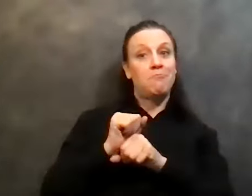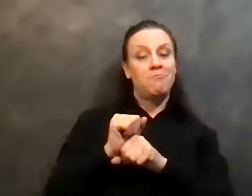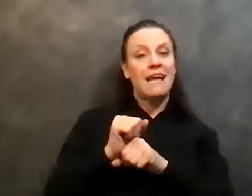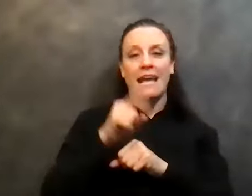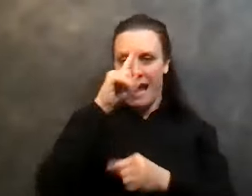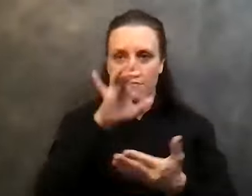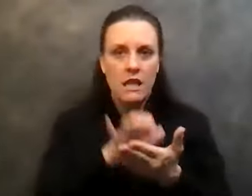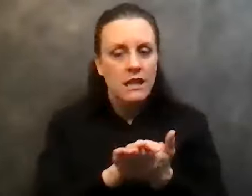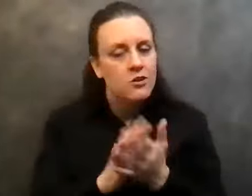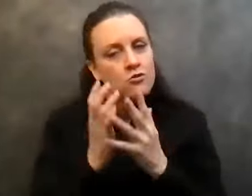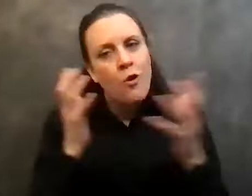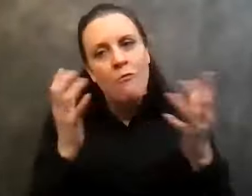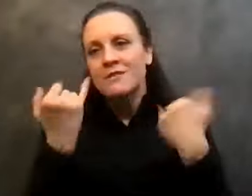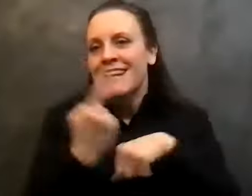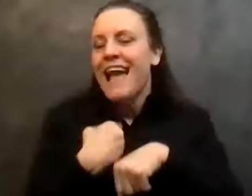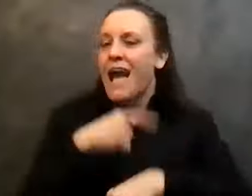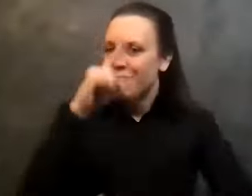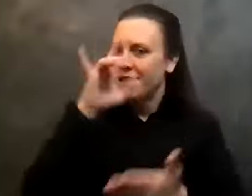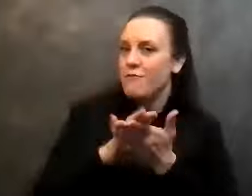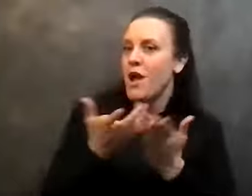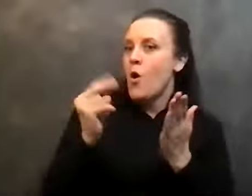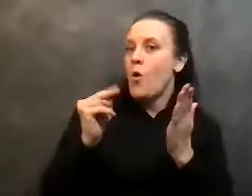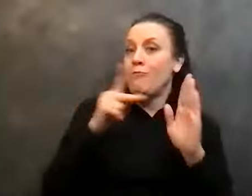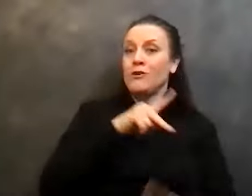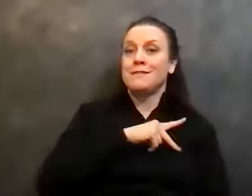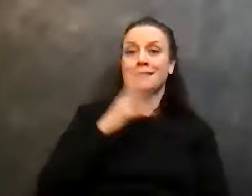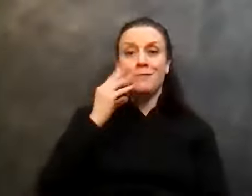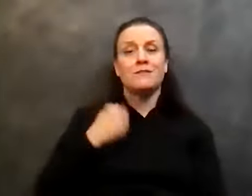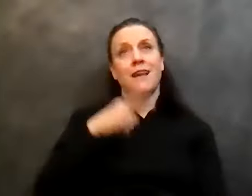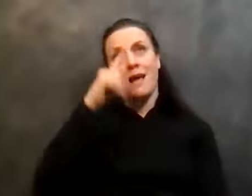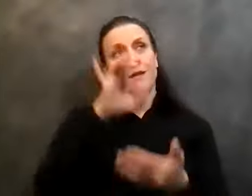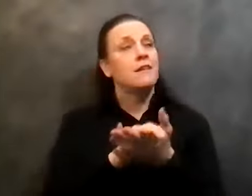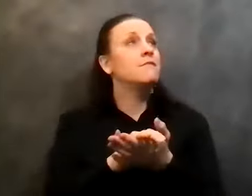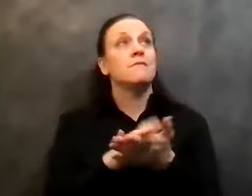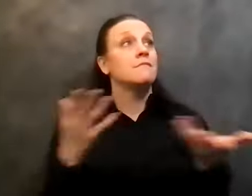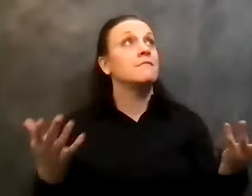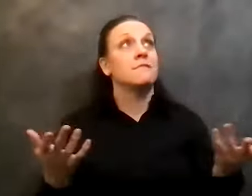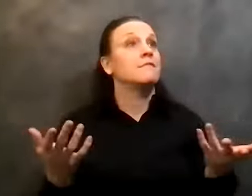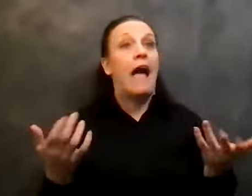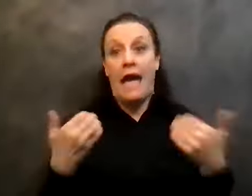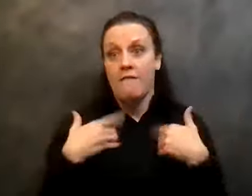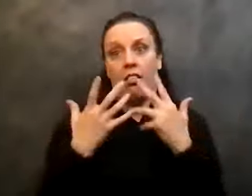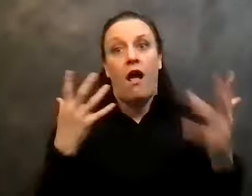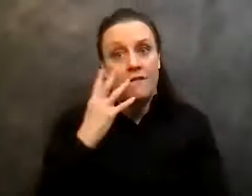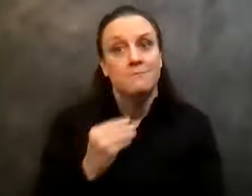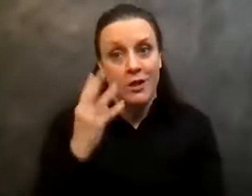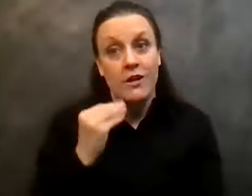so much today. I believe it from my own personal experience and I believe it, you know, because I've got a lot of experience working, uh,